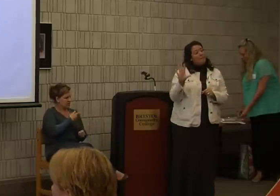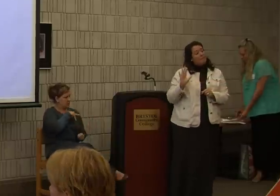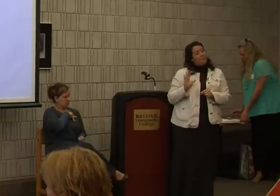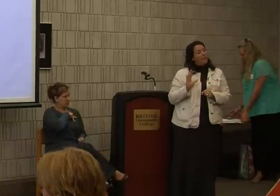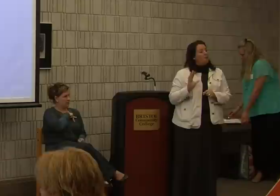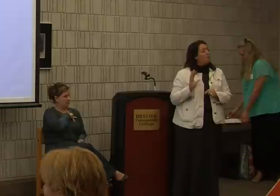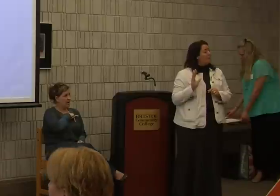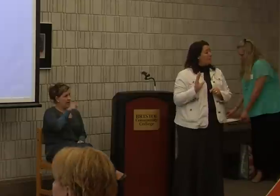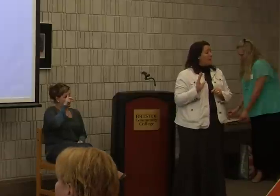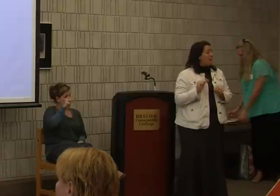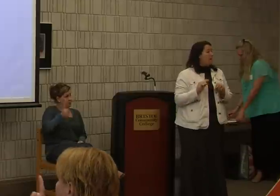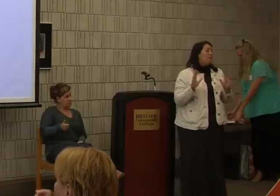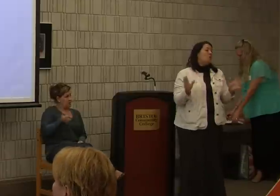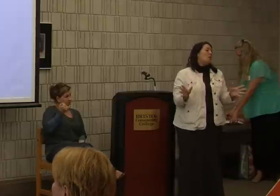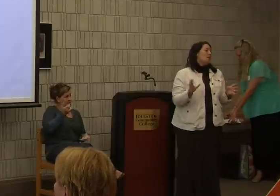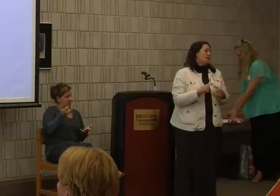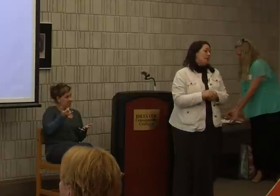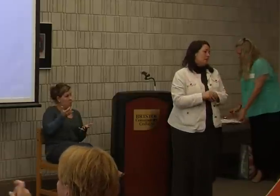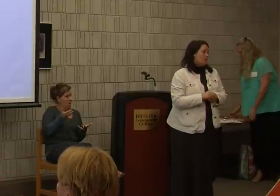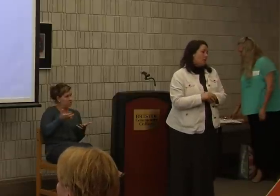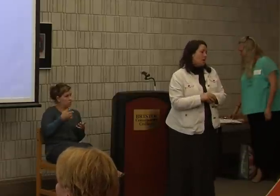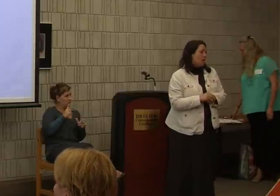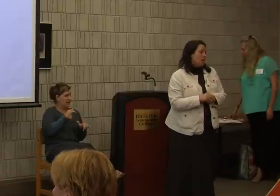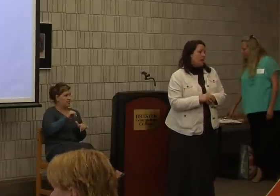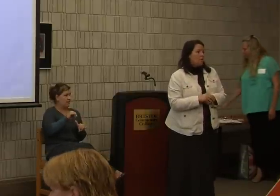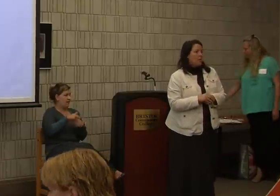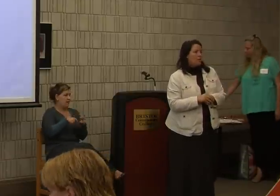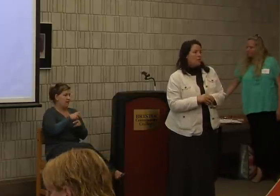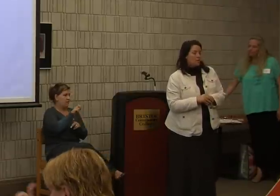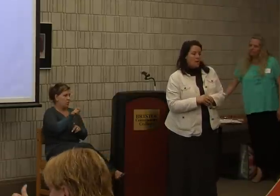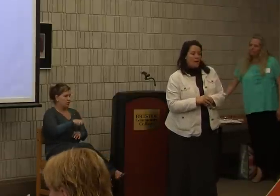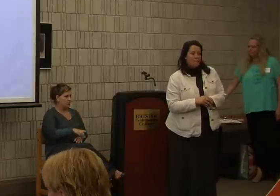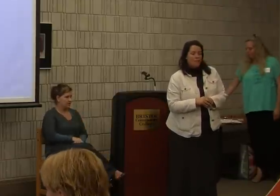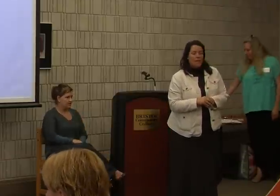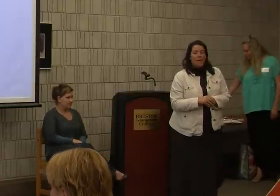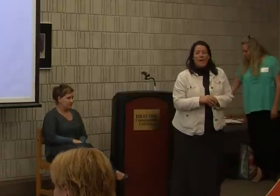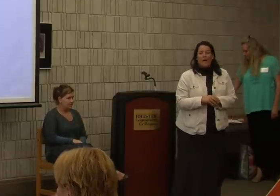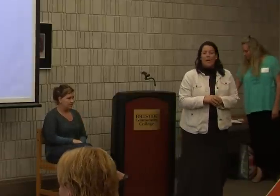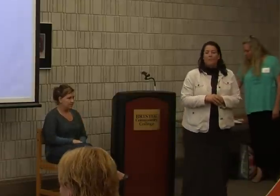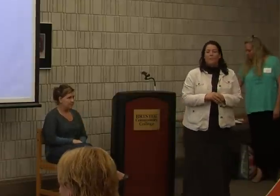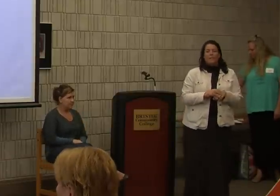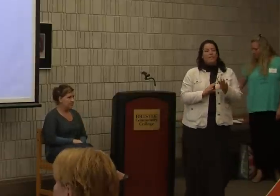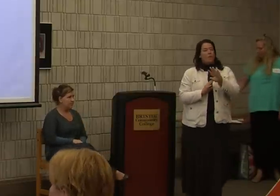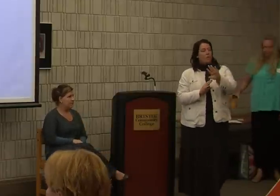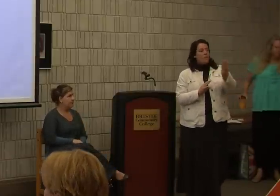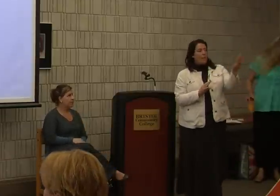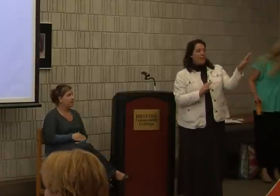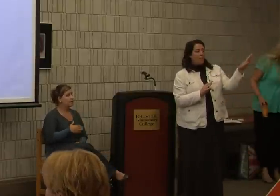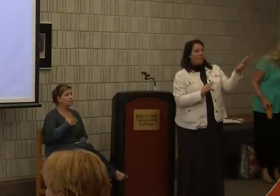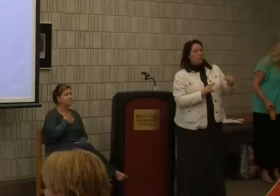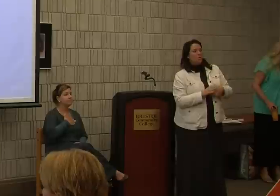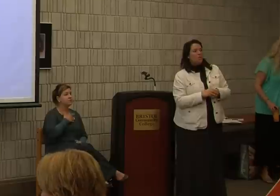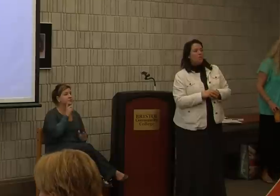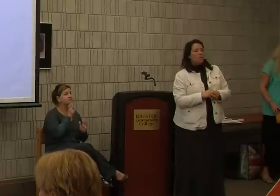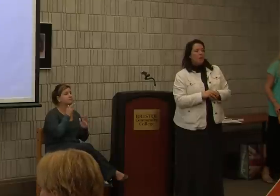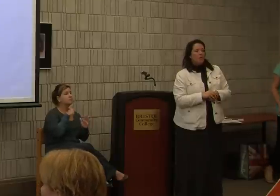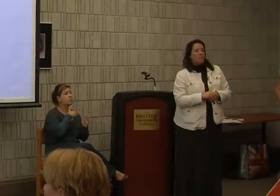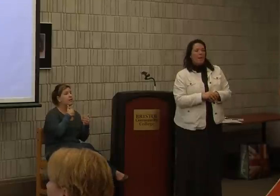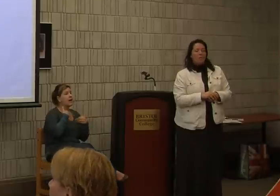up to the panel to decide if they want to answer that question or not. Please notice we have posters along the back